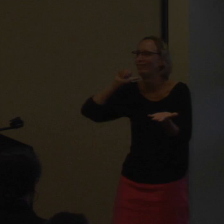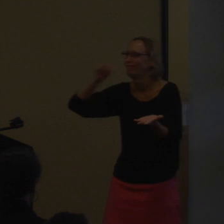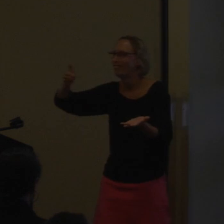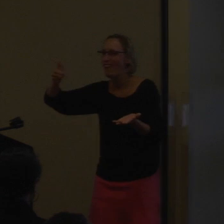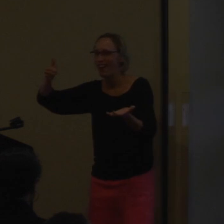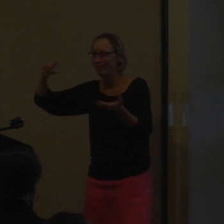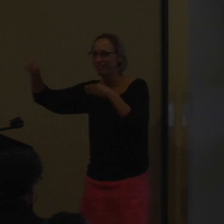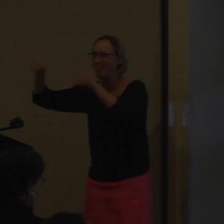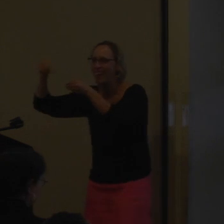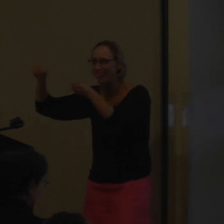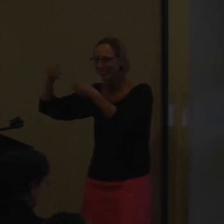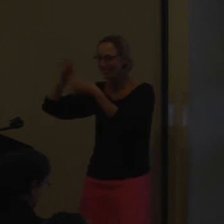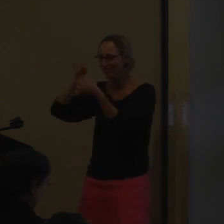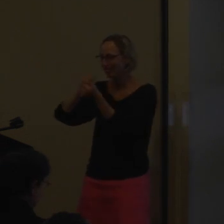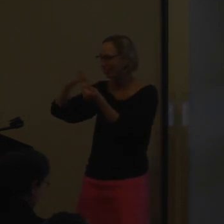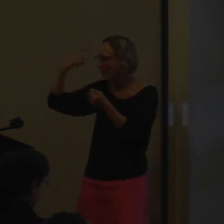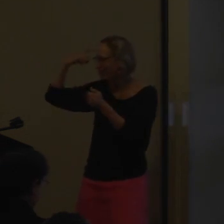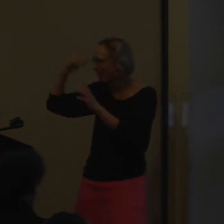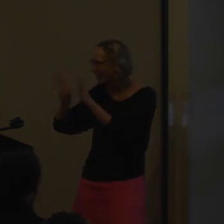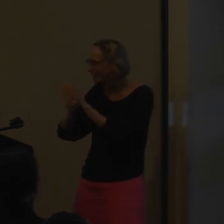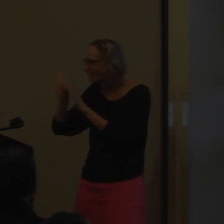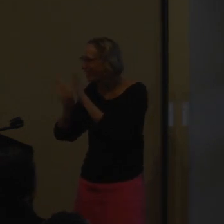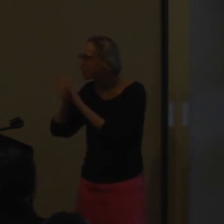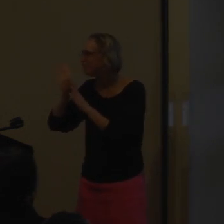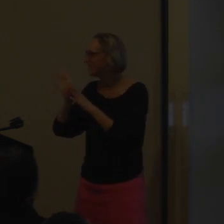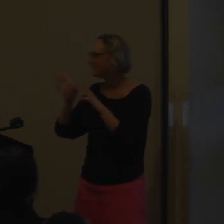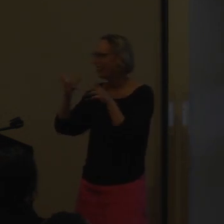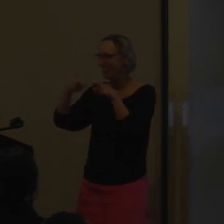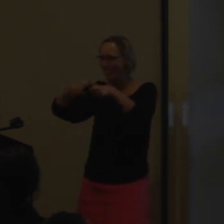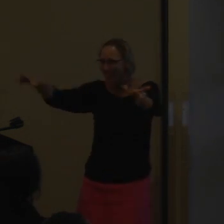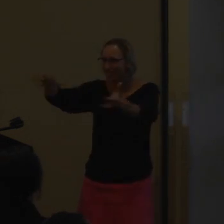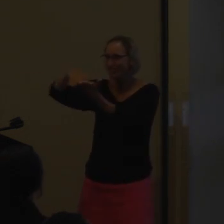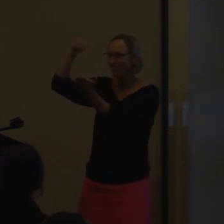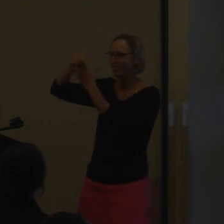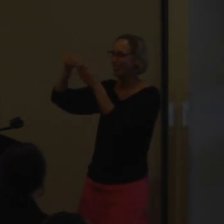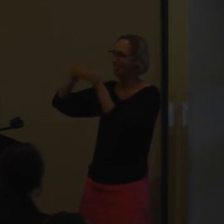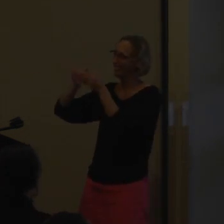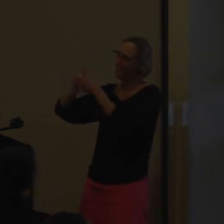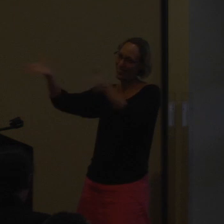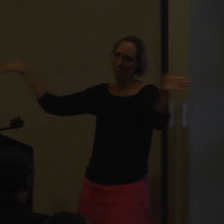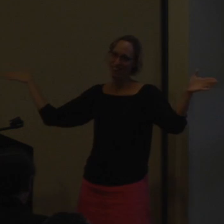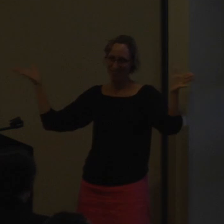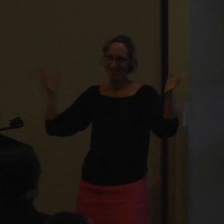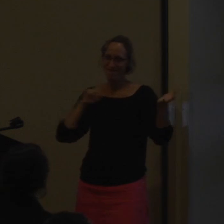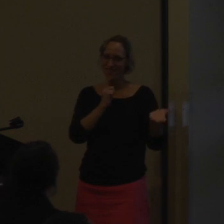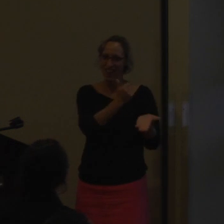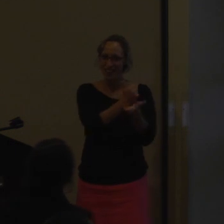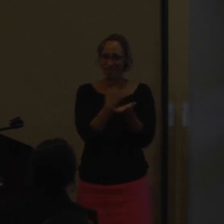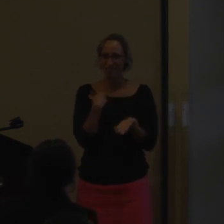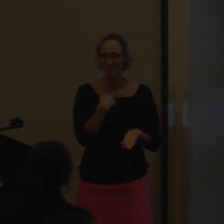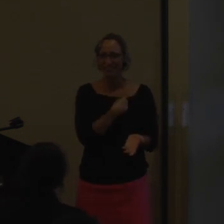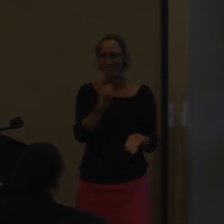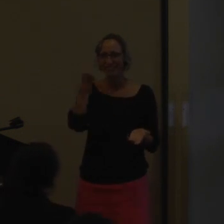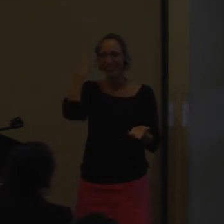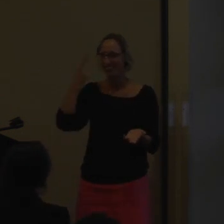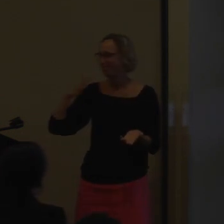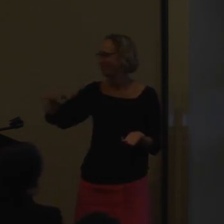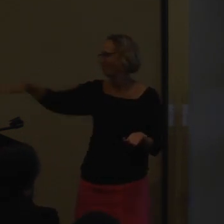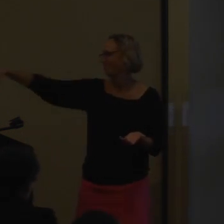what's elastic and what's not, you know, with the brain. And when it comes to development and language learning and development in